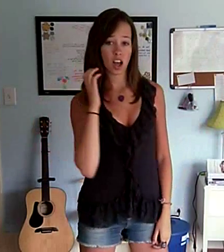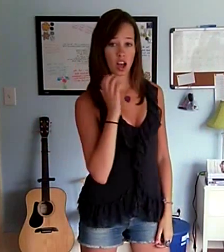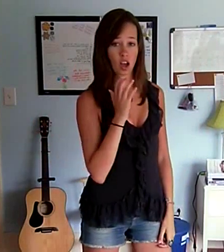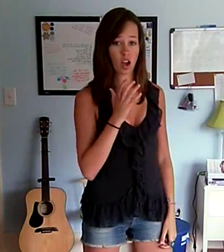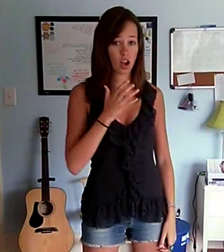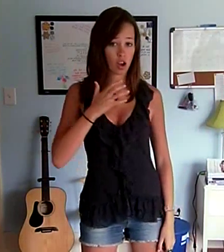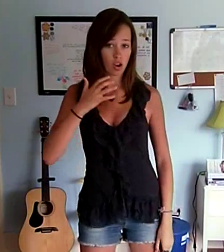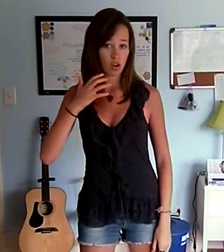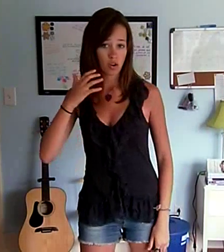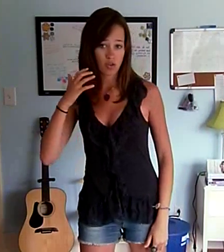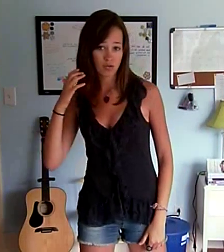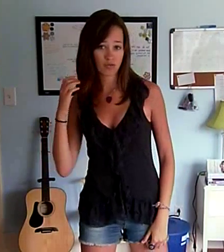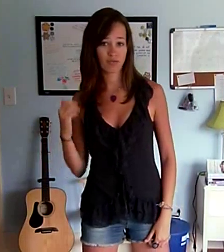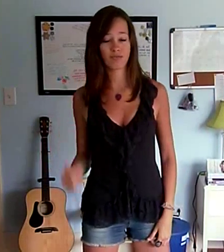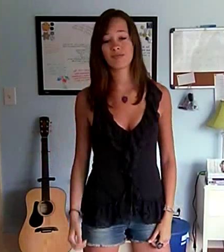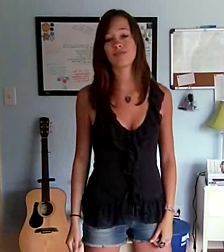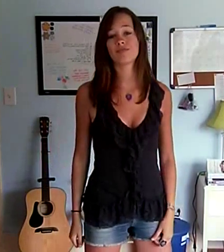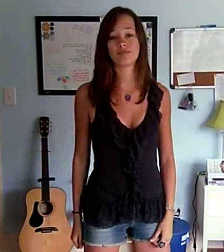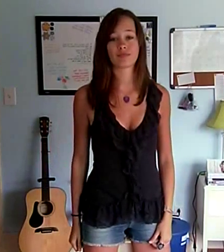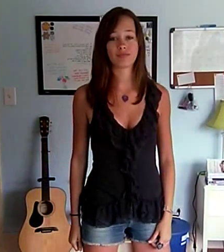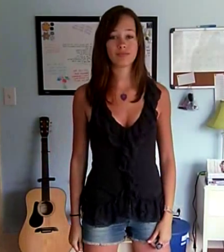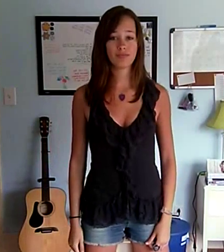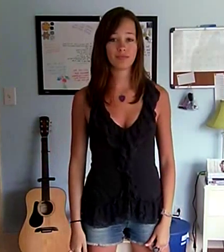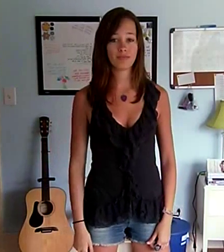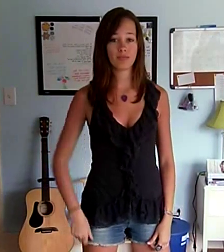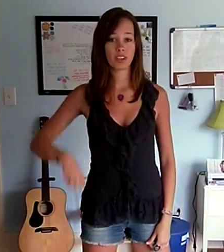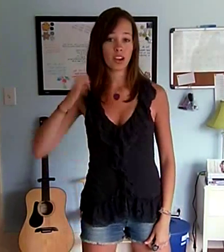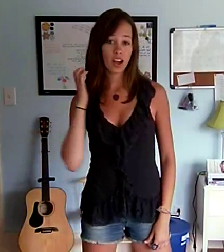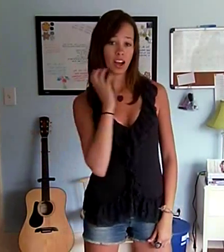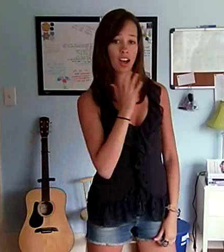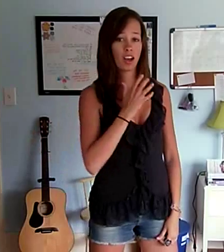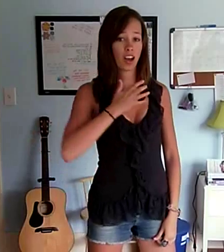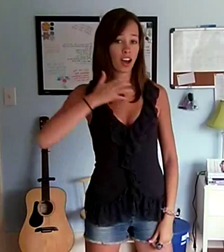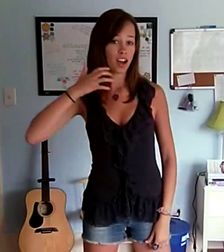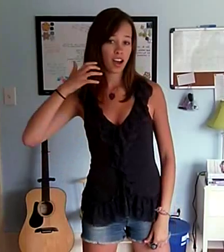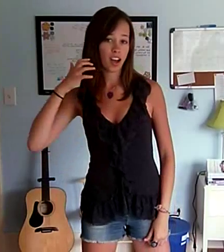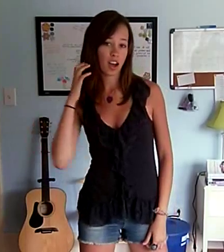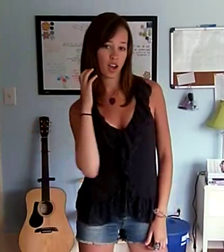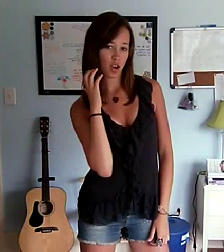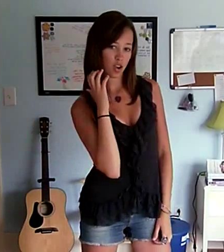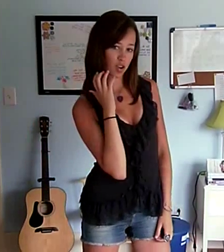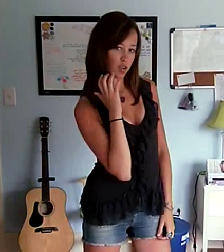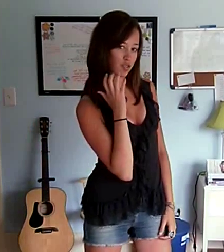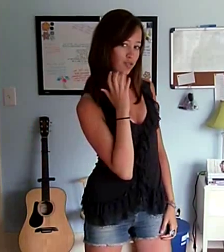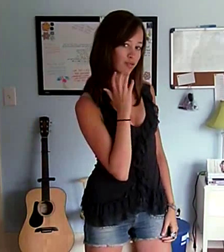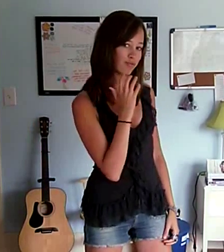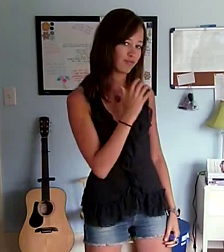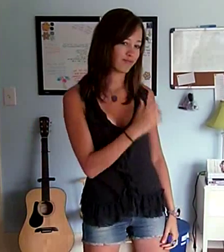so happy